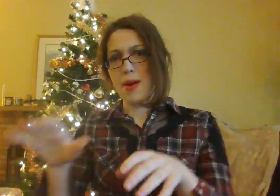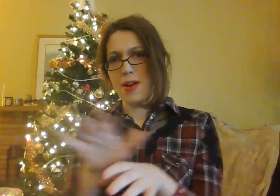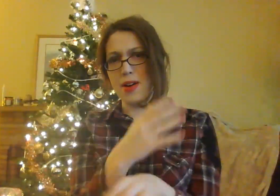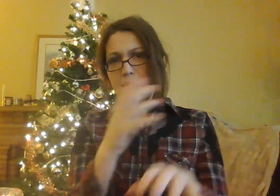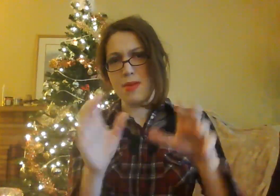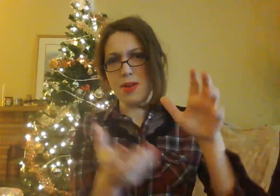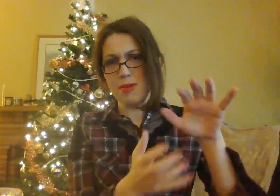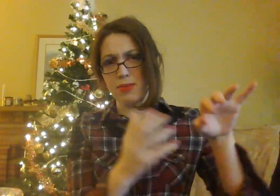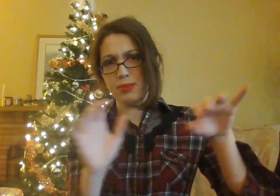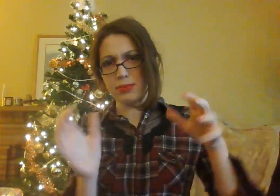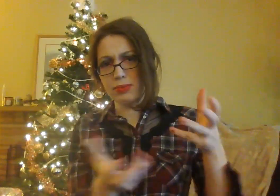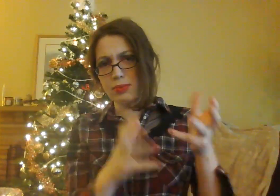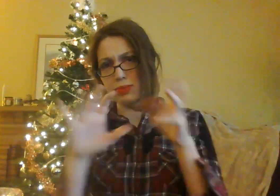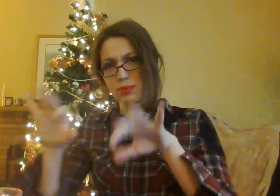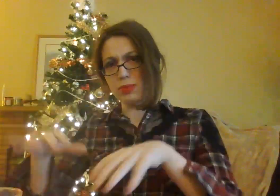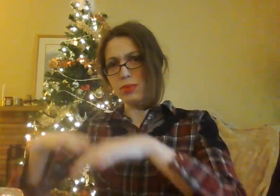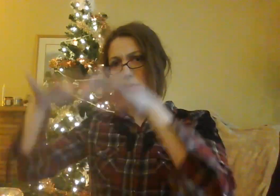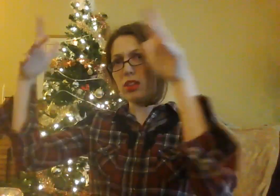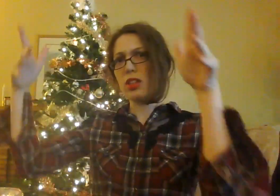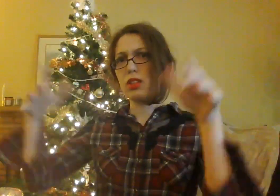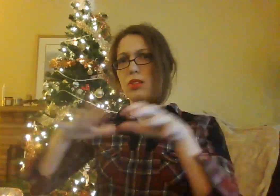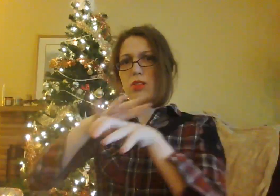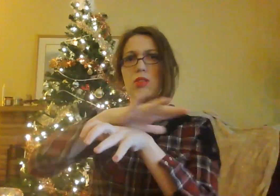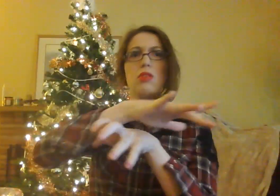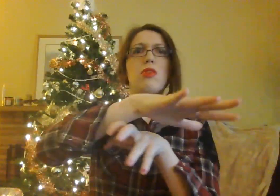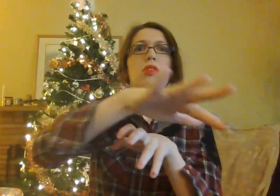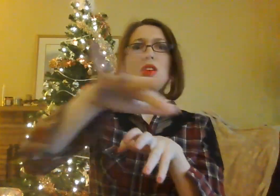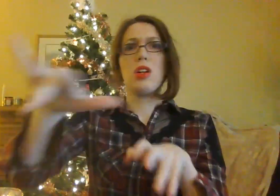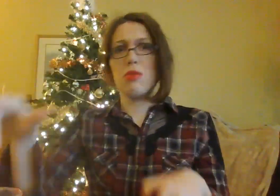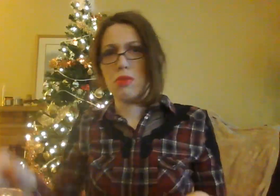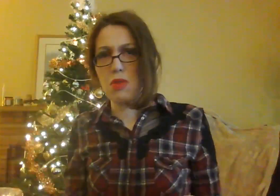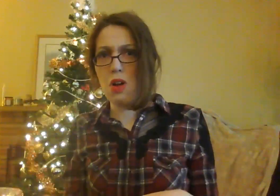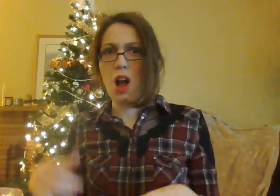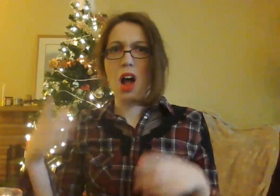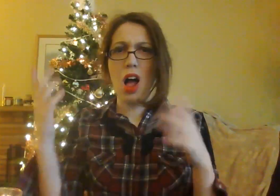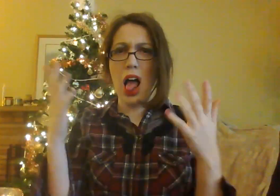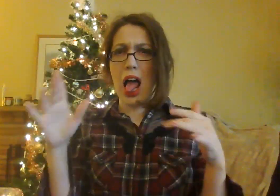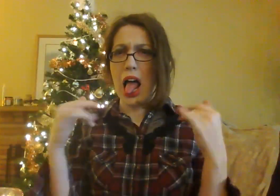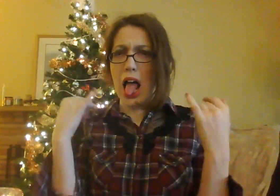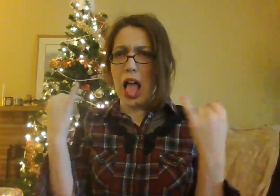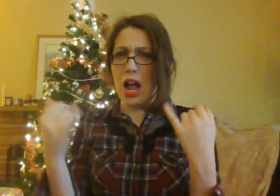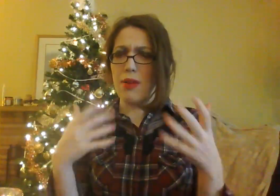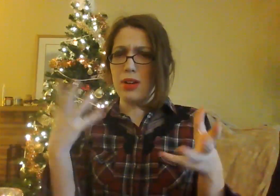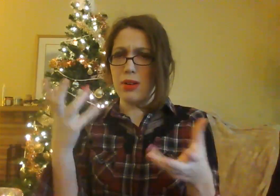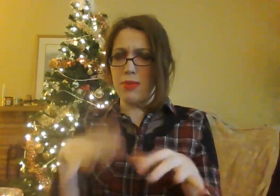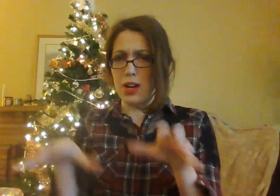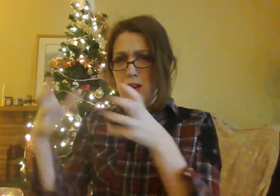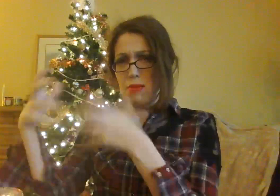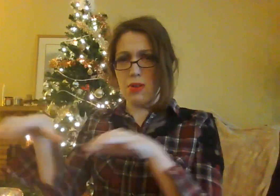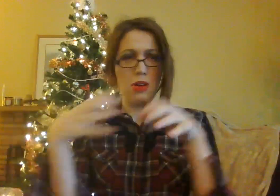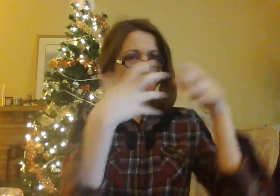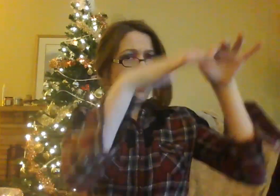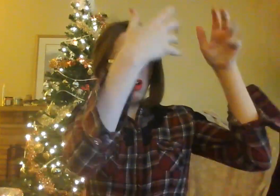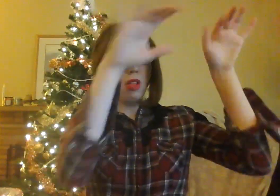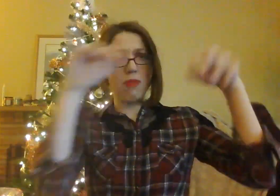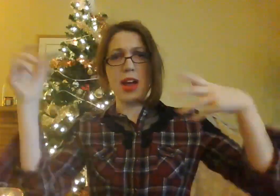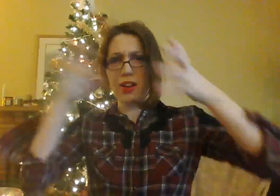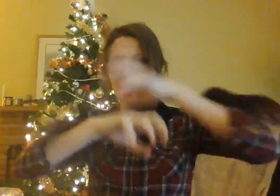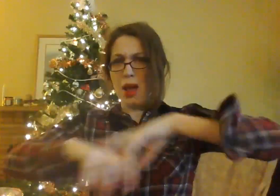dump heap, overflowing with the most disgraceful assortment of deplorable rubbish imaginable, mangled up